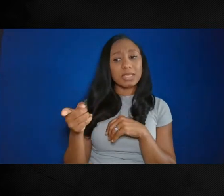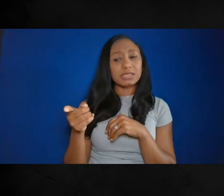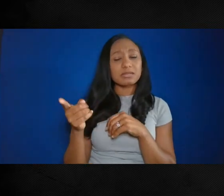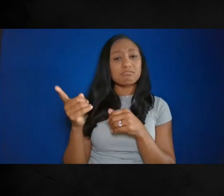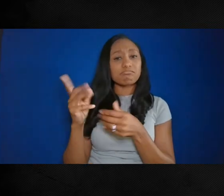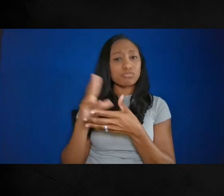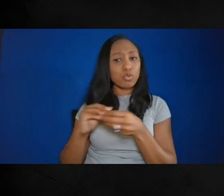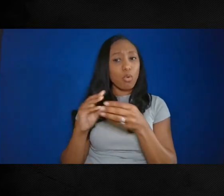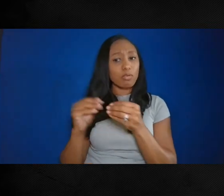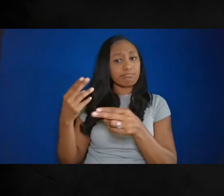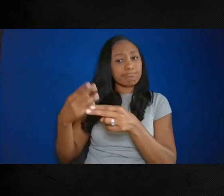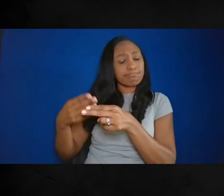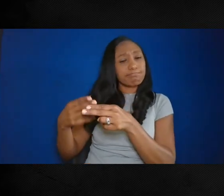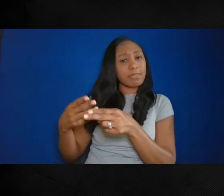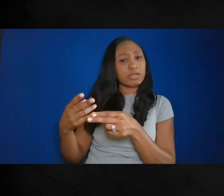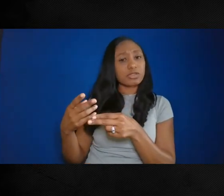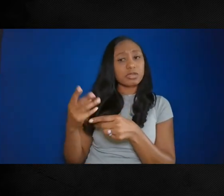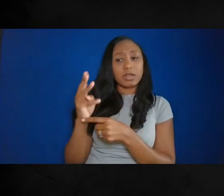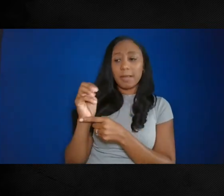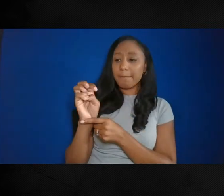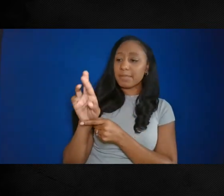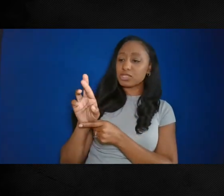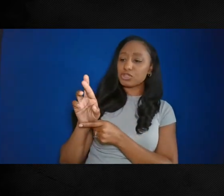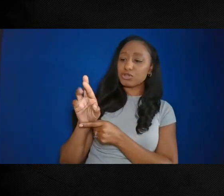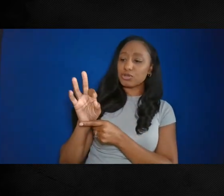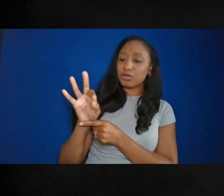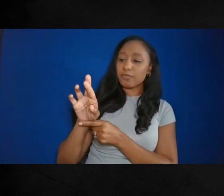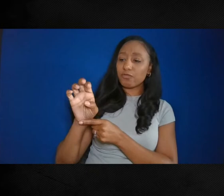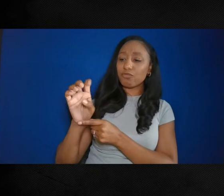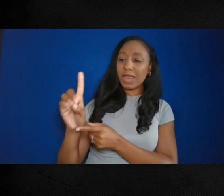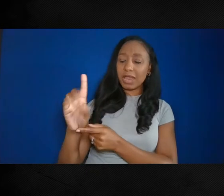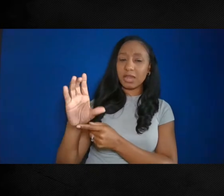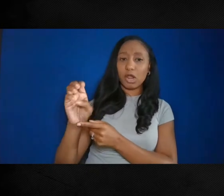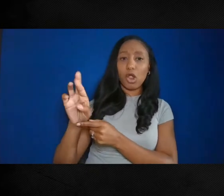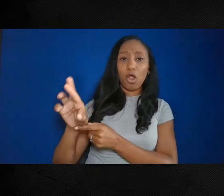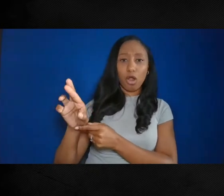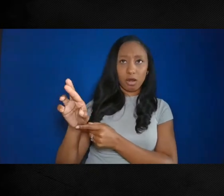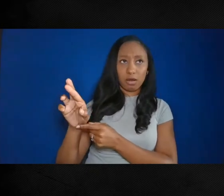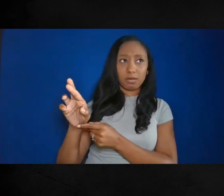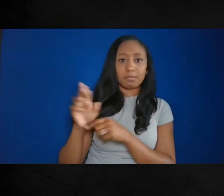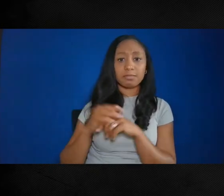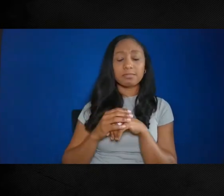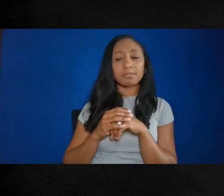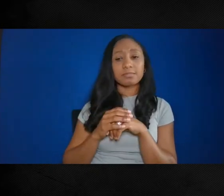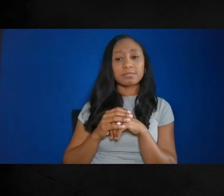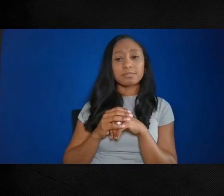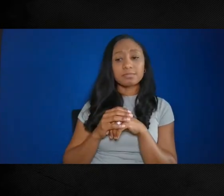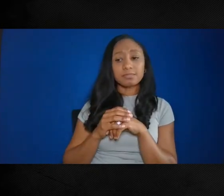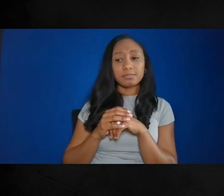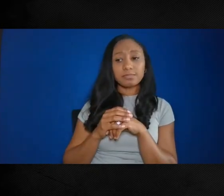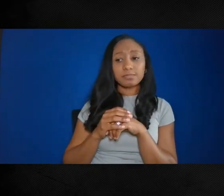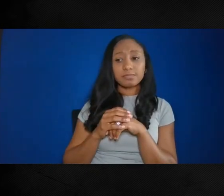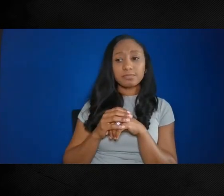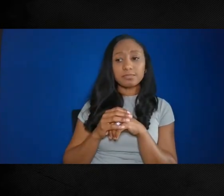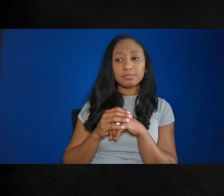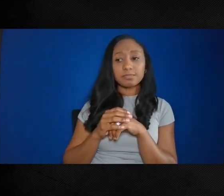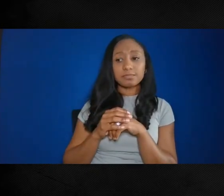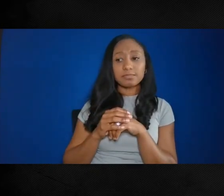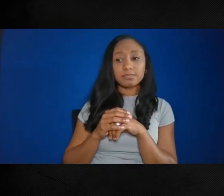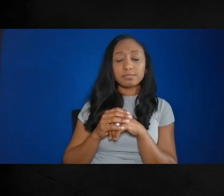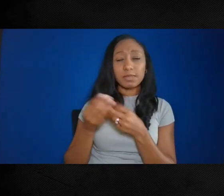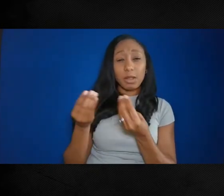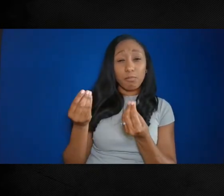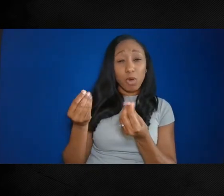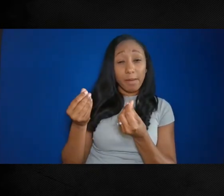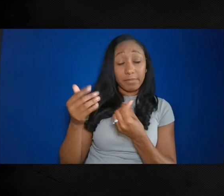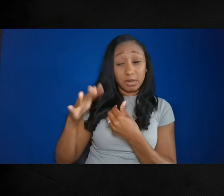1902, a Mr. Fred Carr amassed 180 acres on the